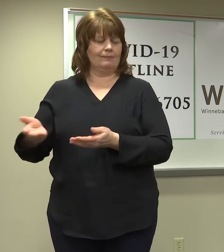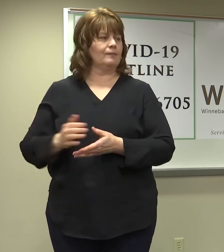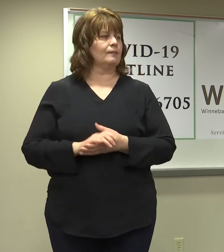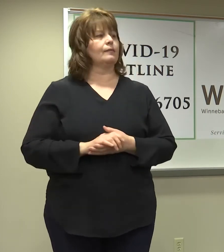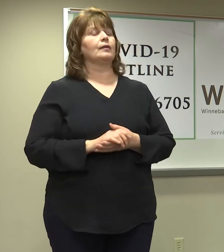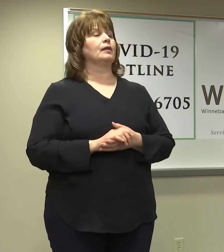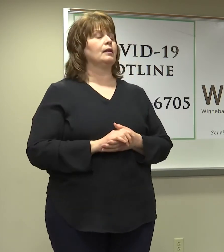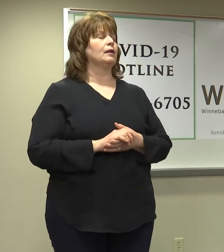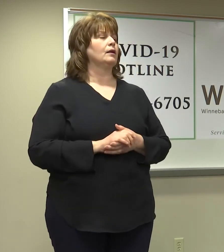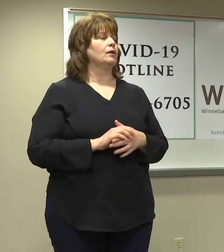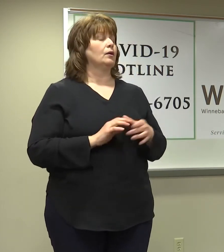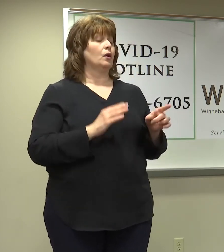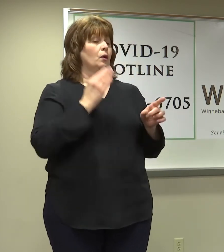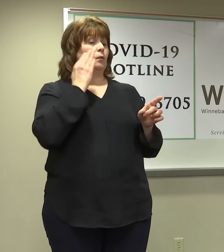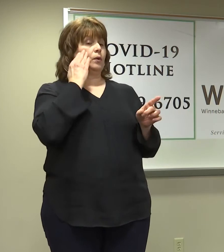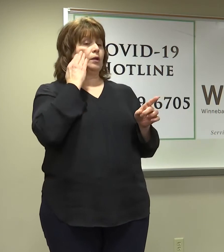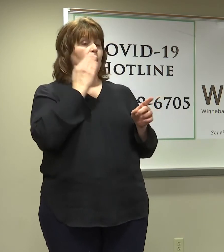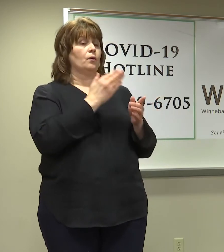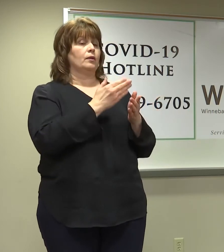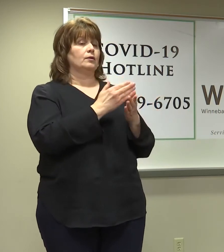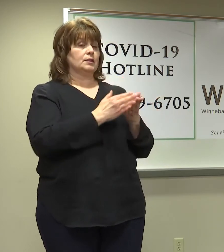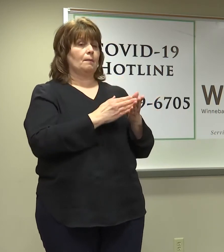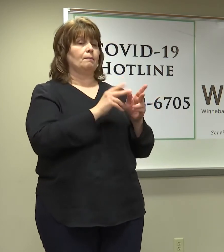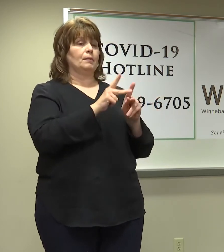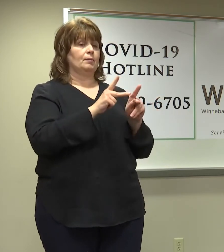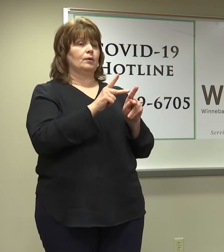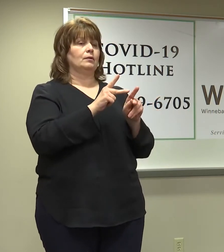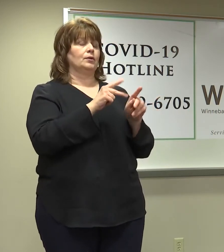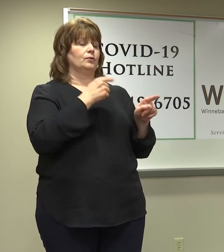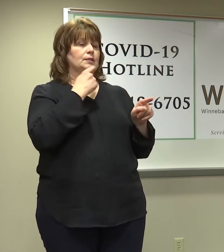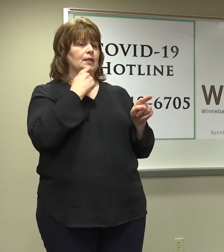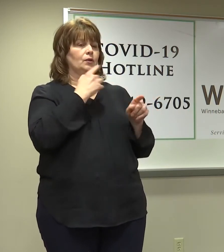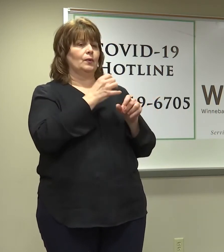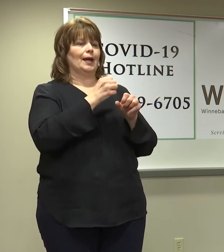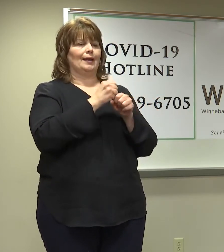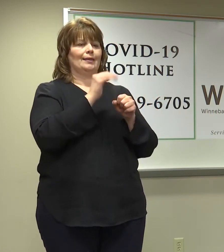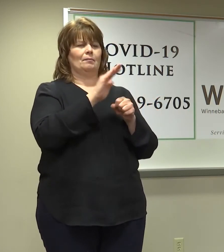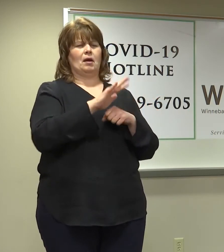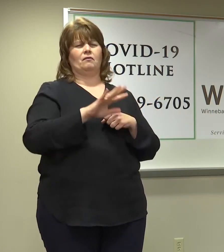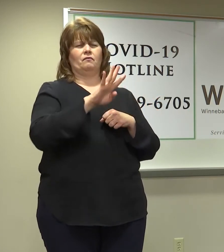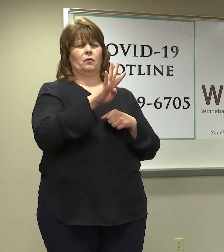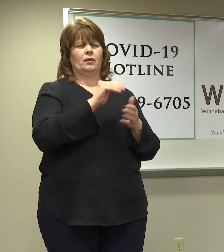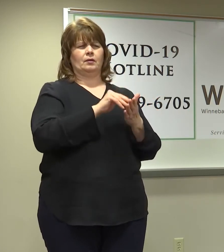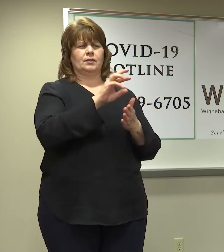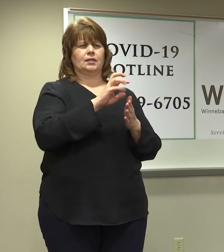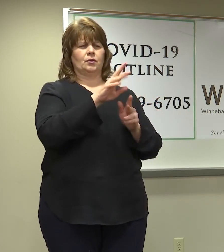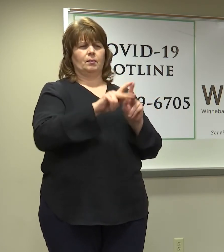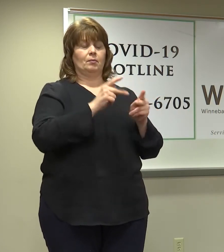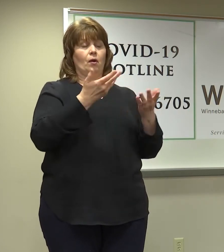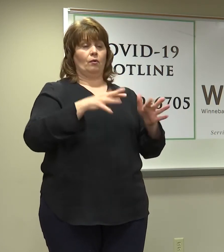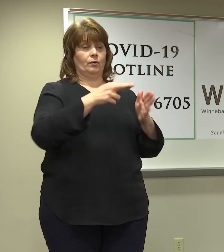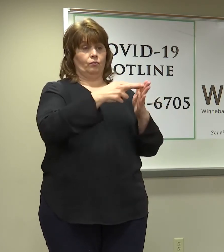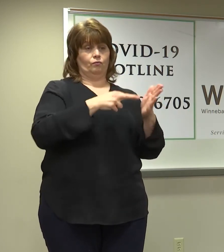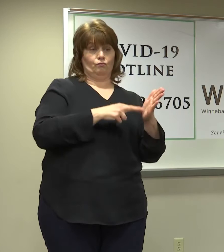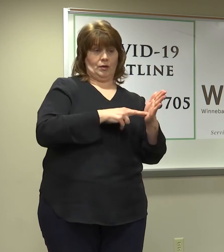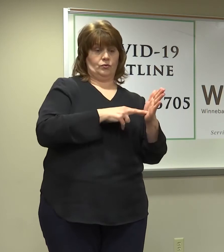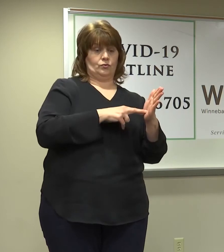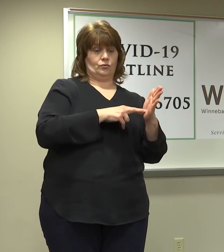We do know that there are people who did get that email. So, you had said around 4,600, I believe, is what